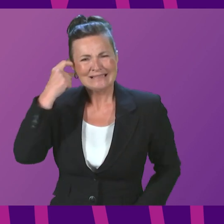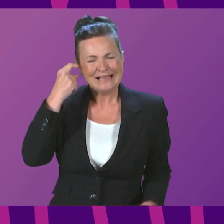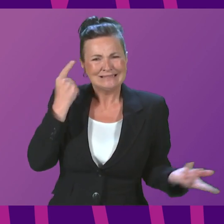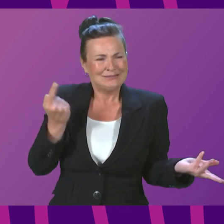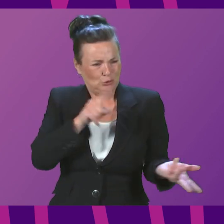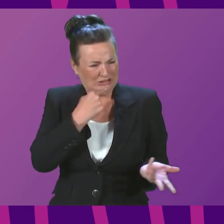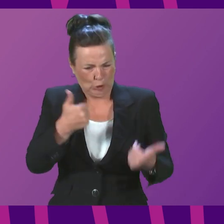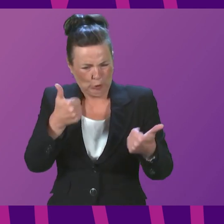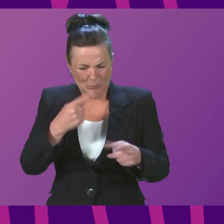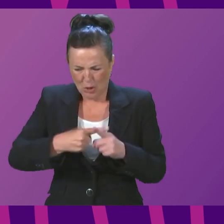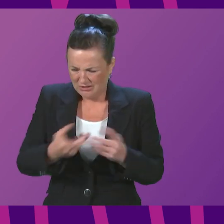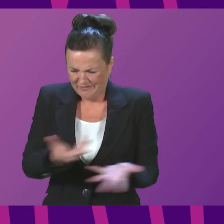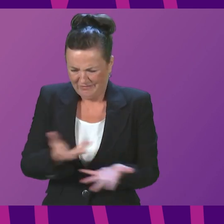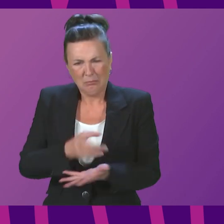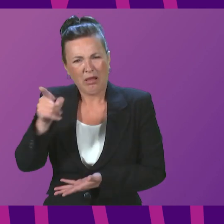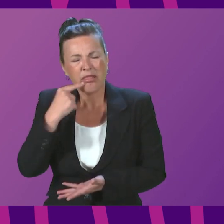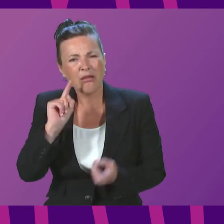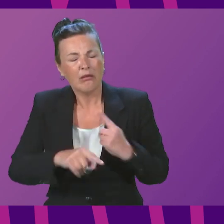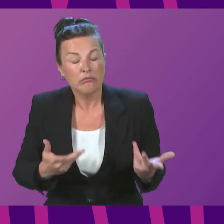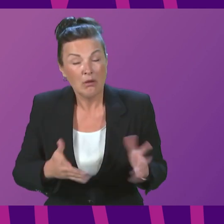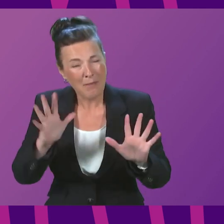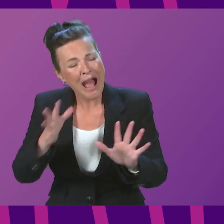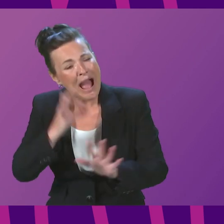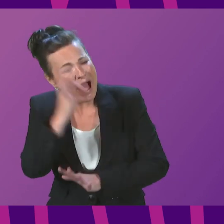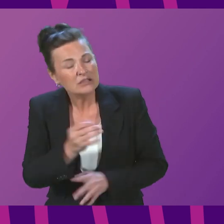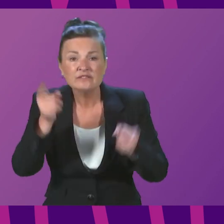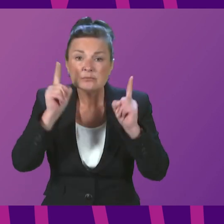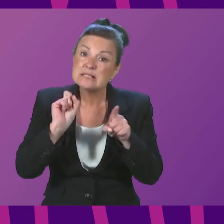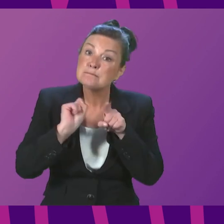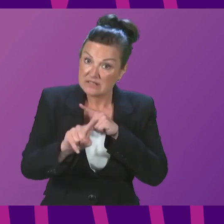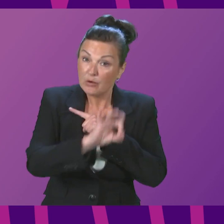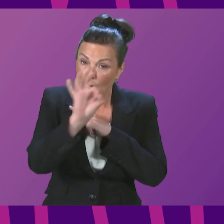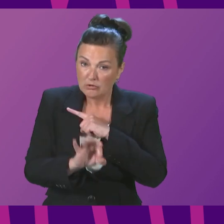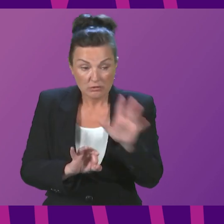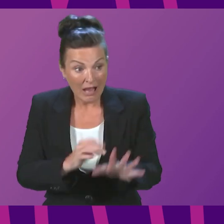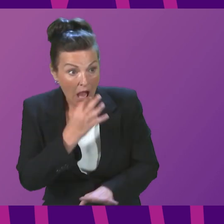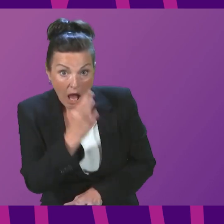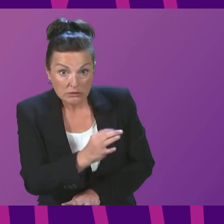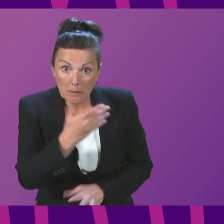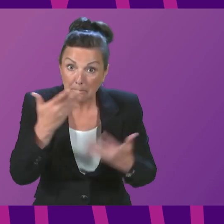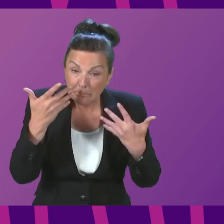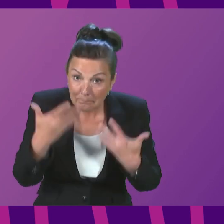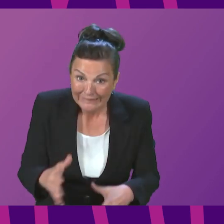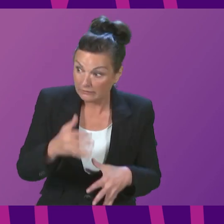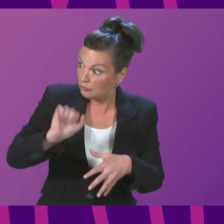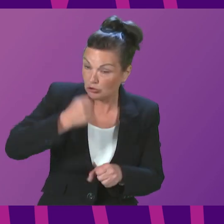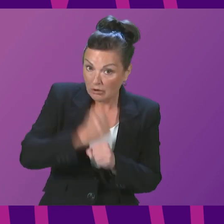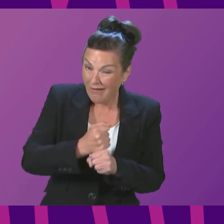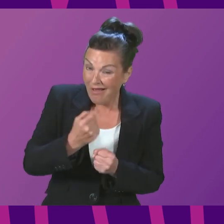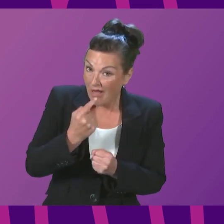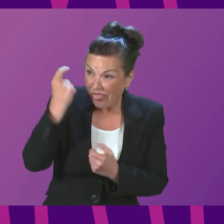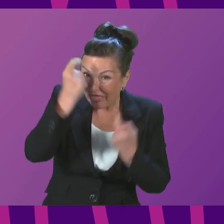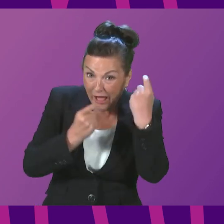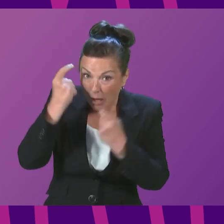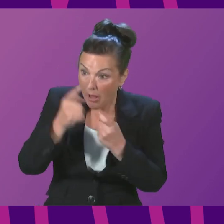And I asked a very specific question. I asked the First Minister, this is what I said, has the government considered the impact on frontline